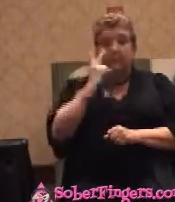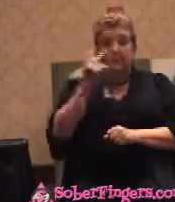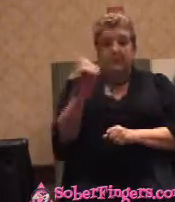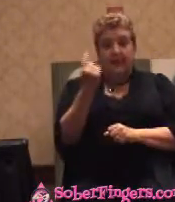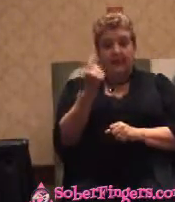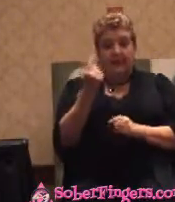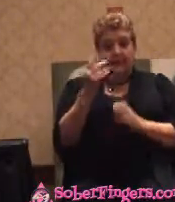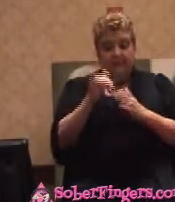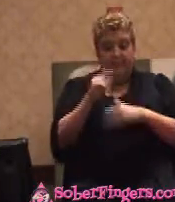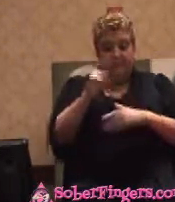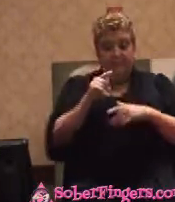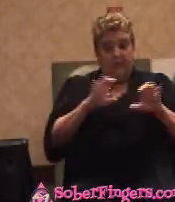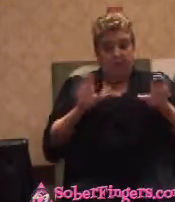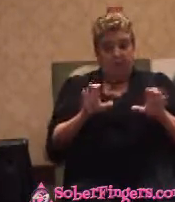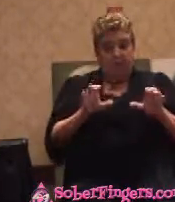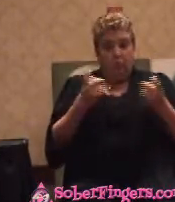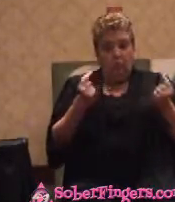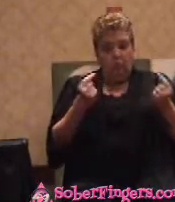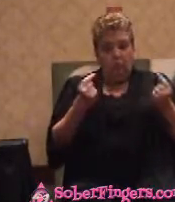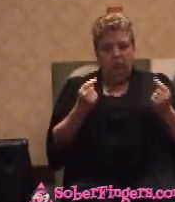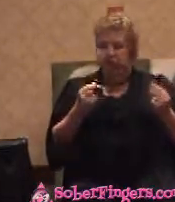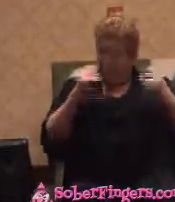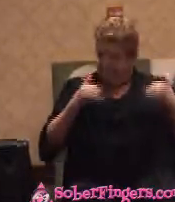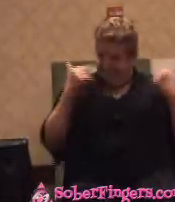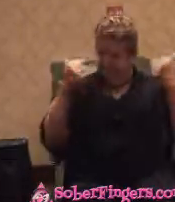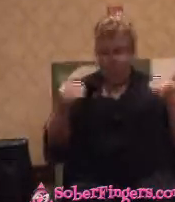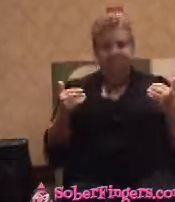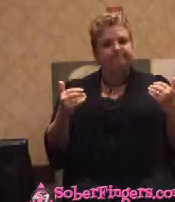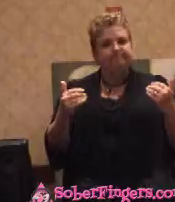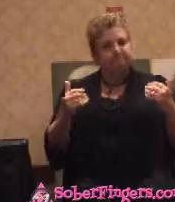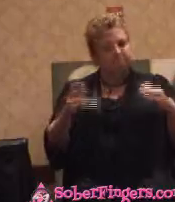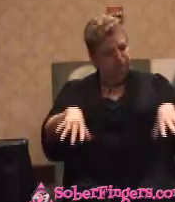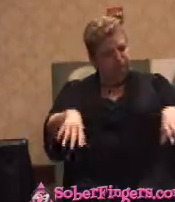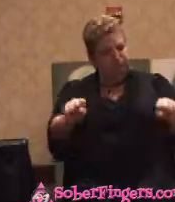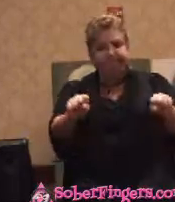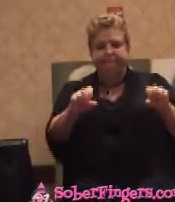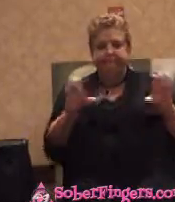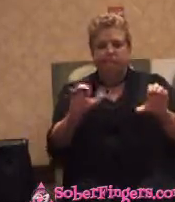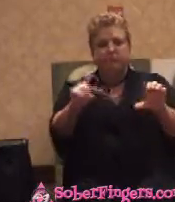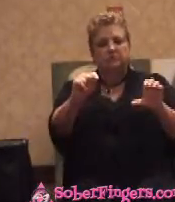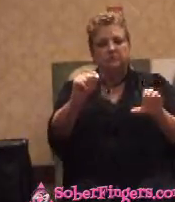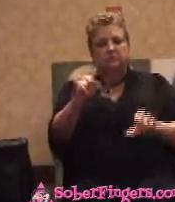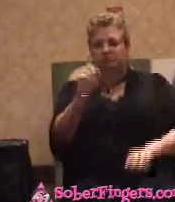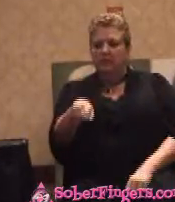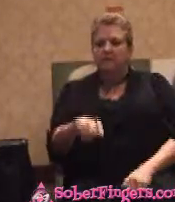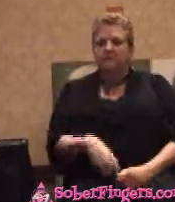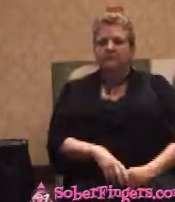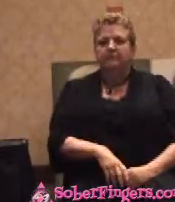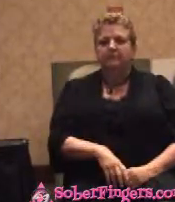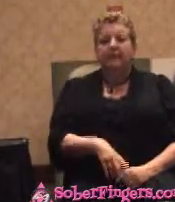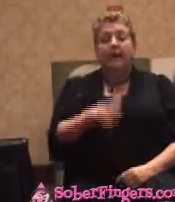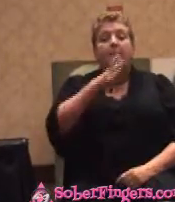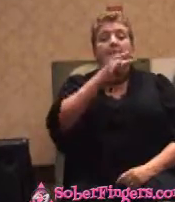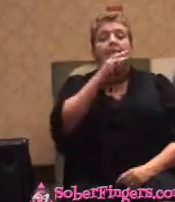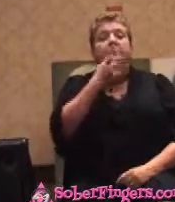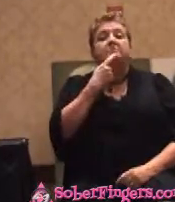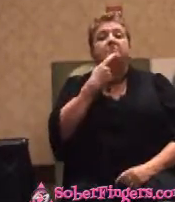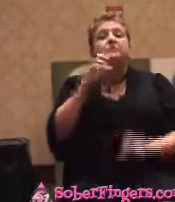went and did it because somebody's got to do it. And my mother's motto was you can do anything you got to do.